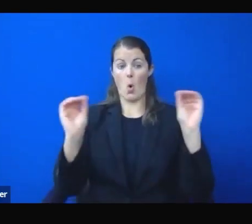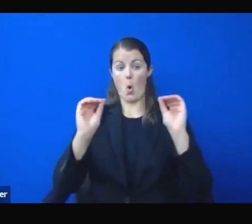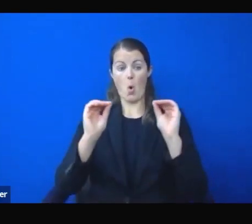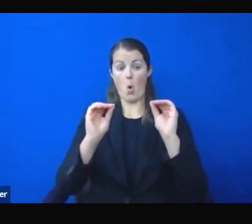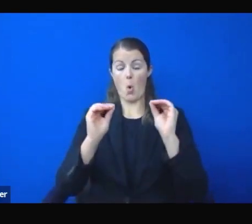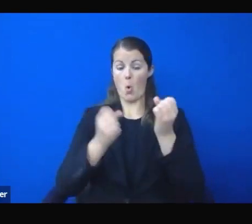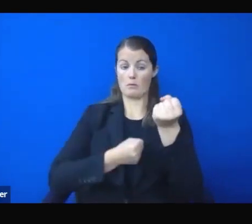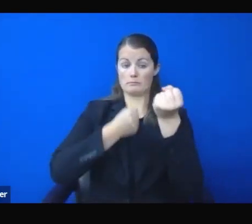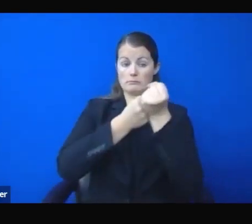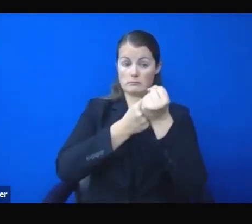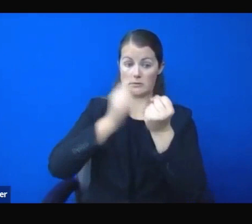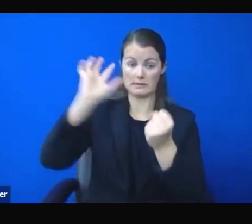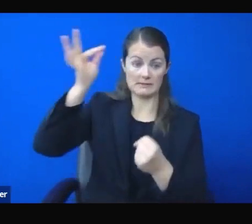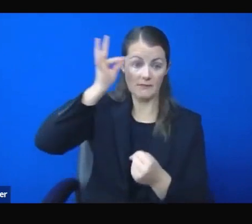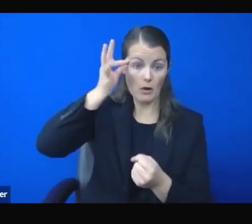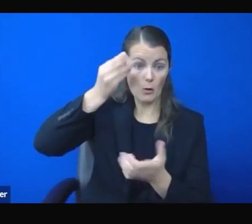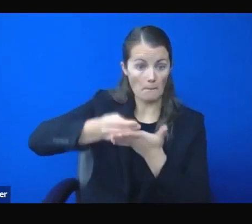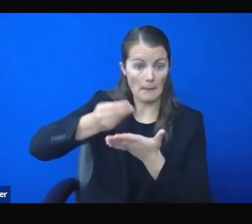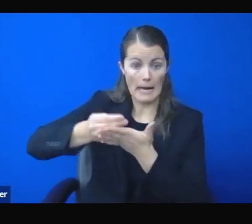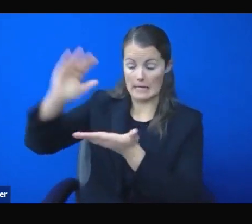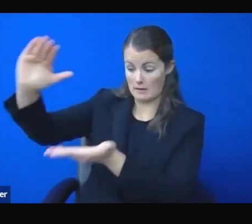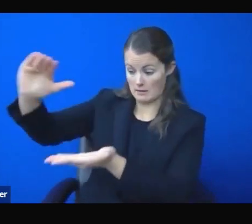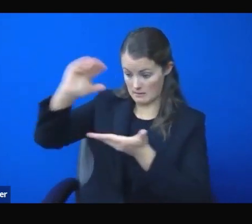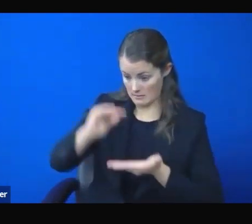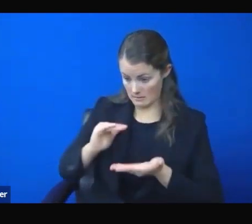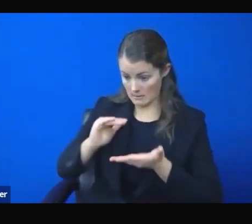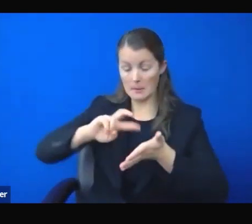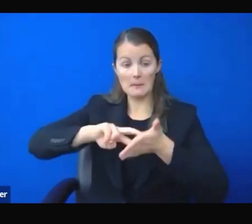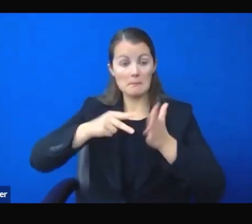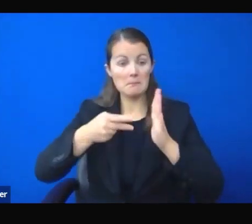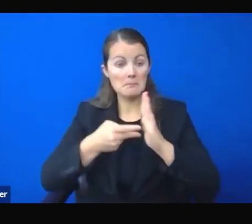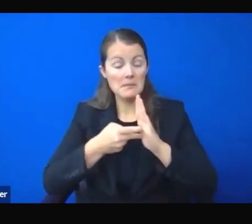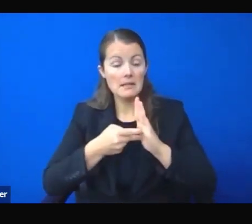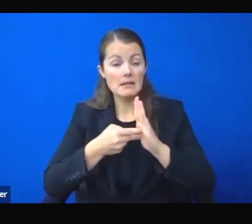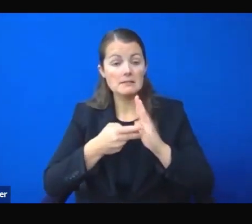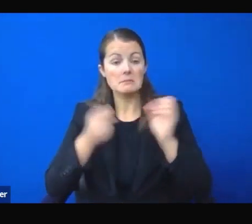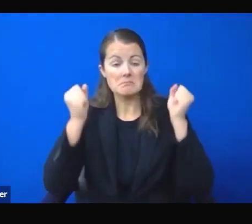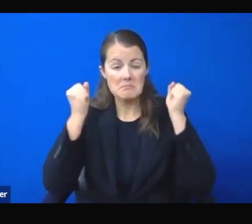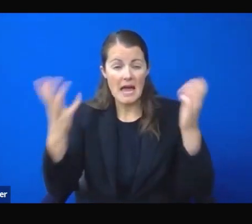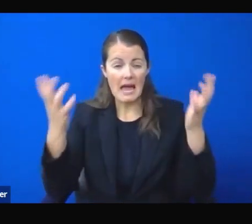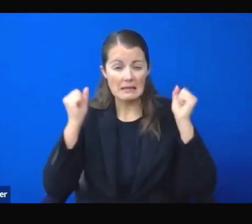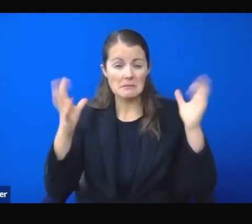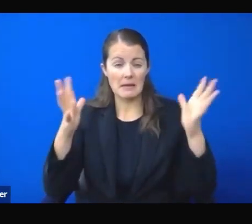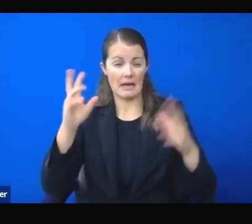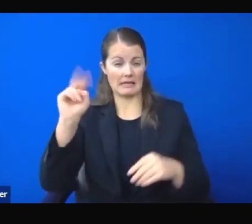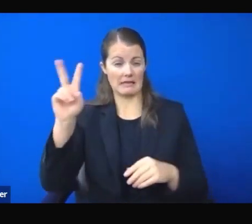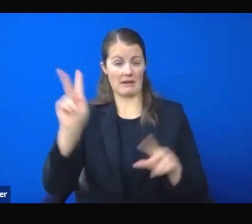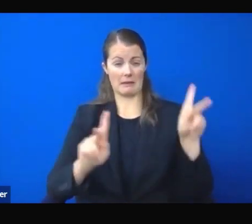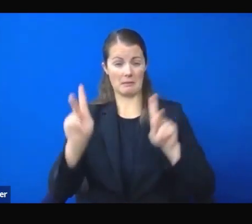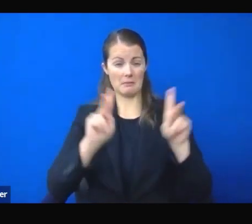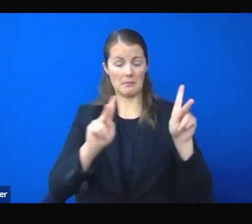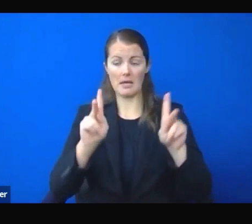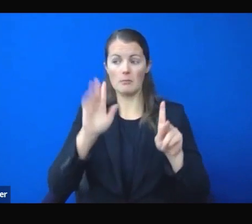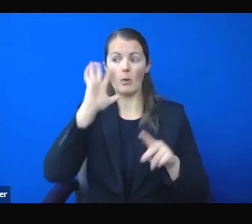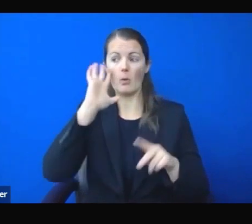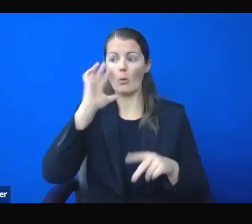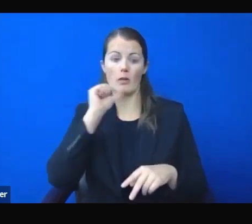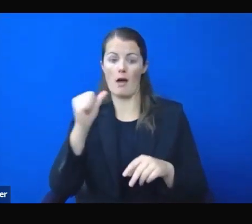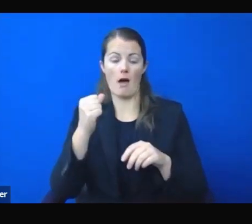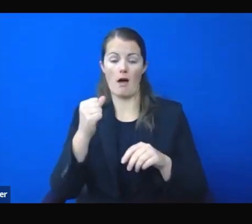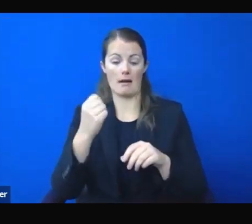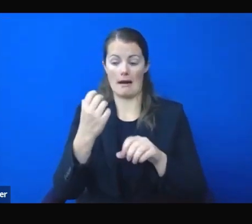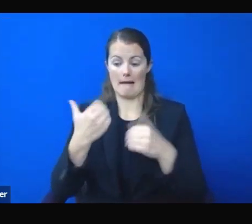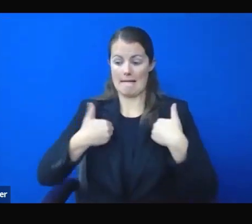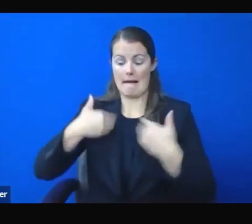142,000 Nevadans will have no further unemployment benefits available to them from the state or federal government to